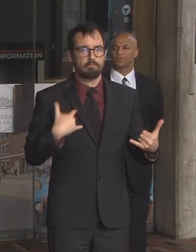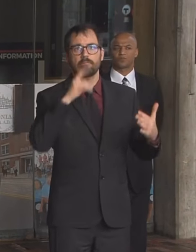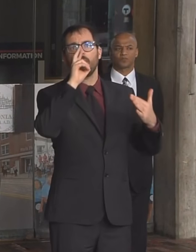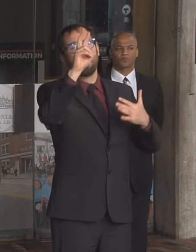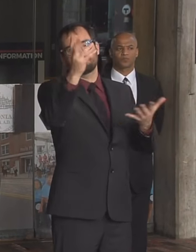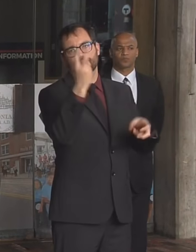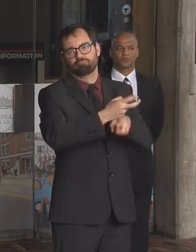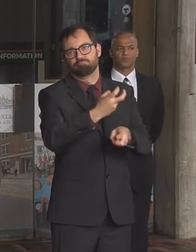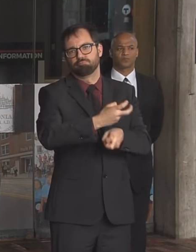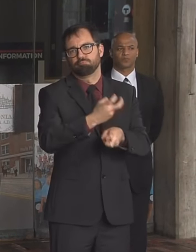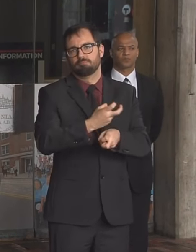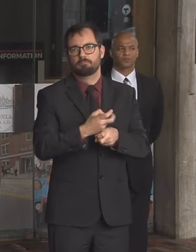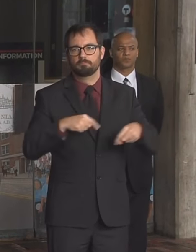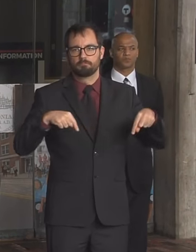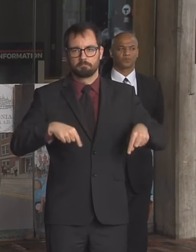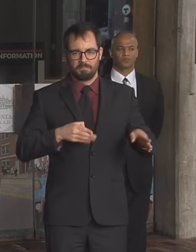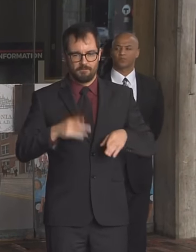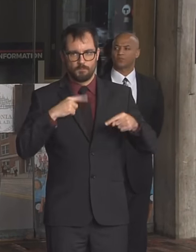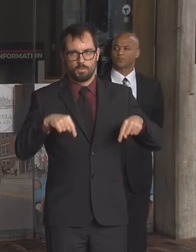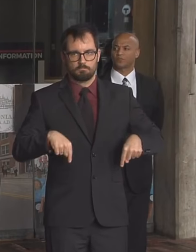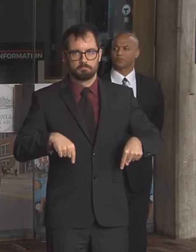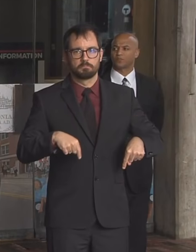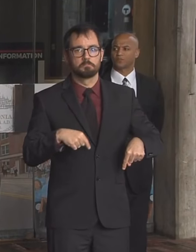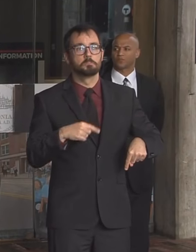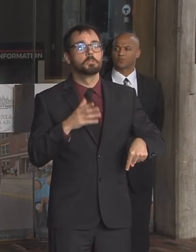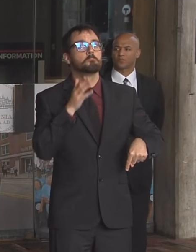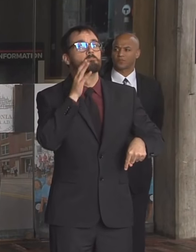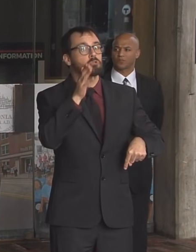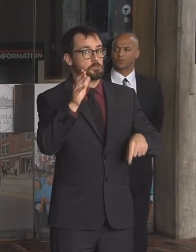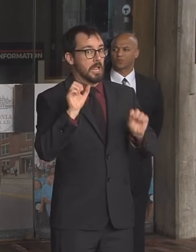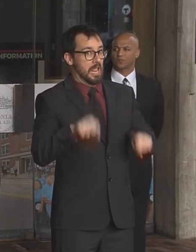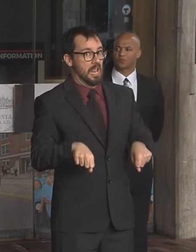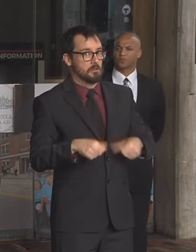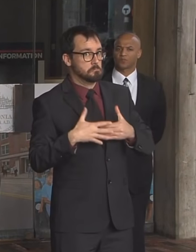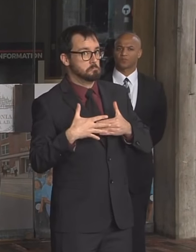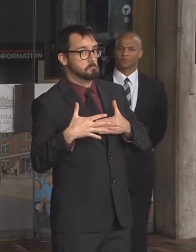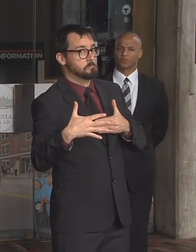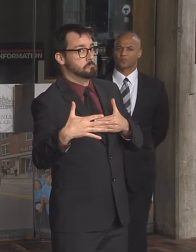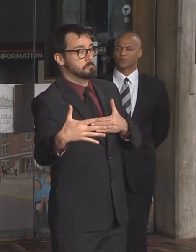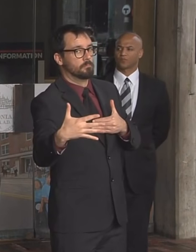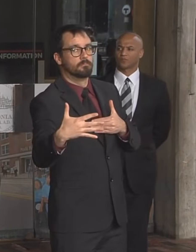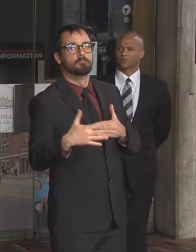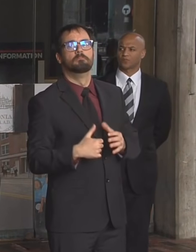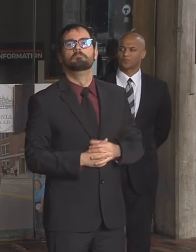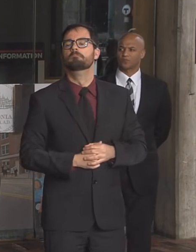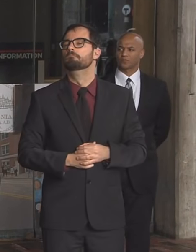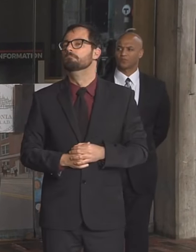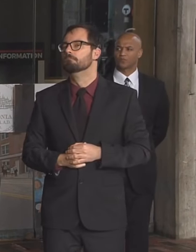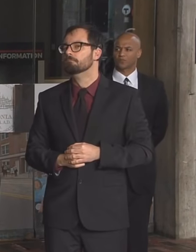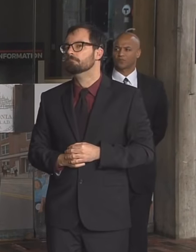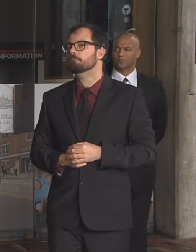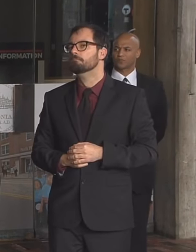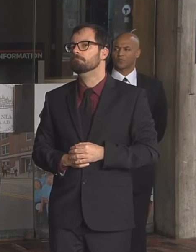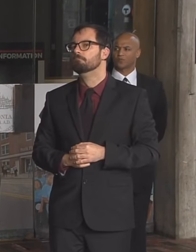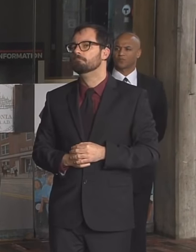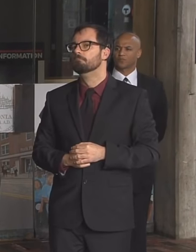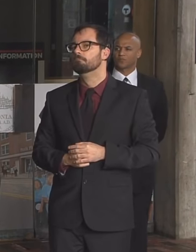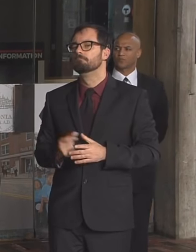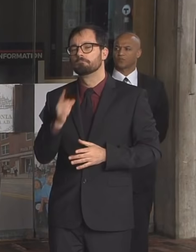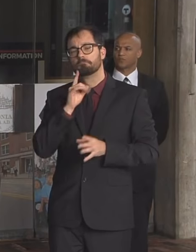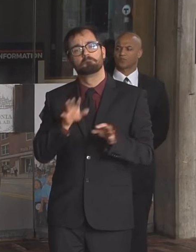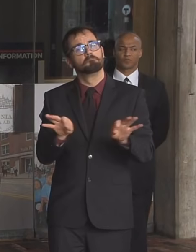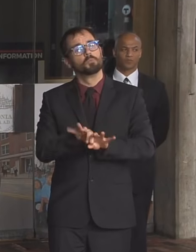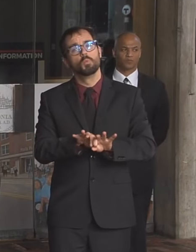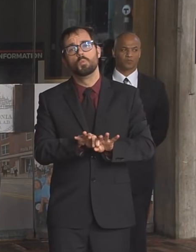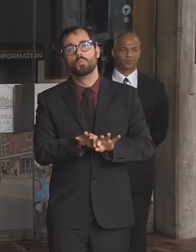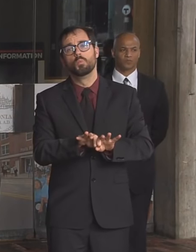not prepared for anything that comes our way uh and i think that staying in close communication sharing the best information we possibly can all of those things